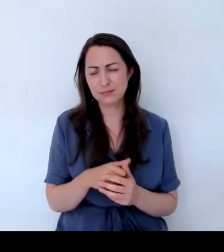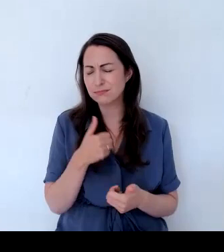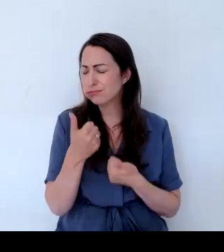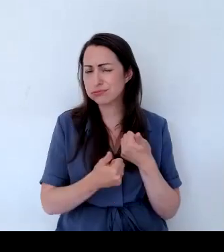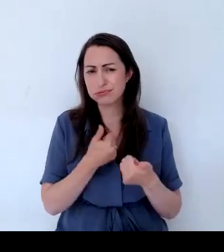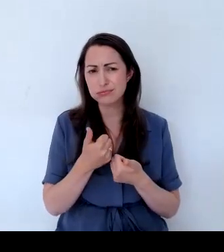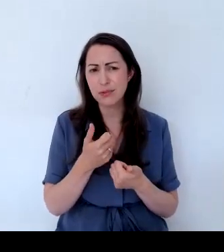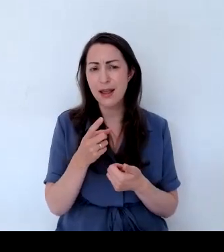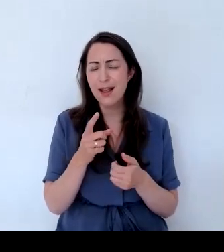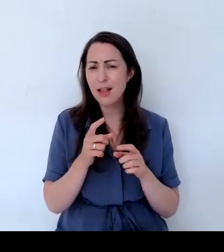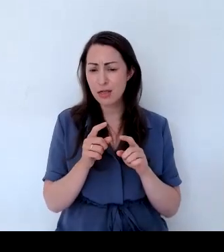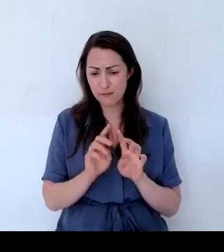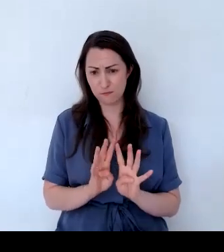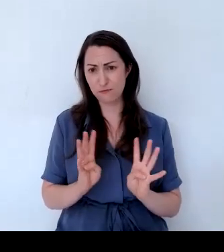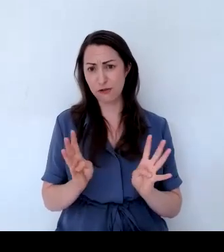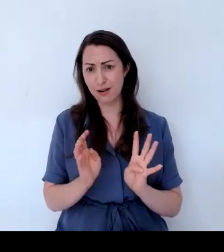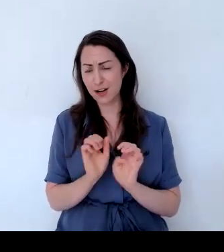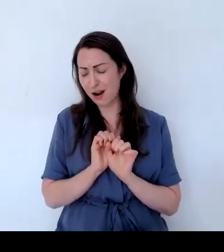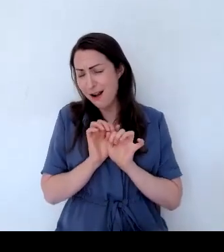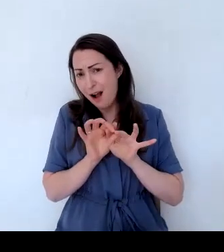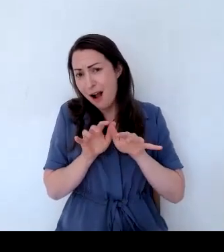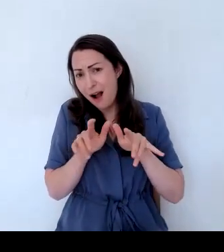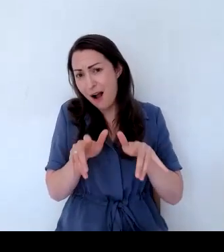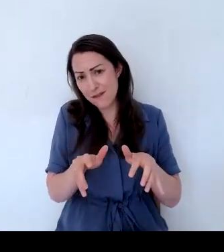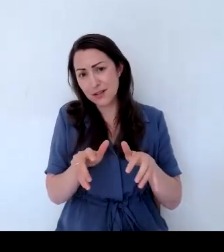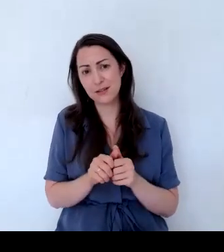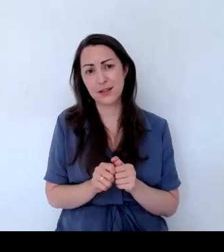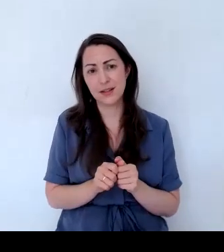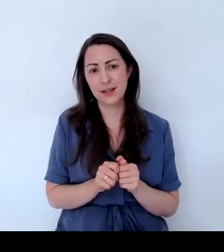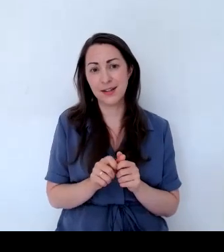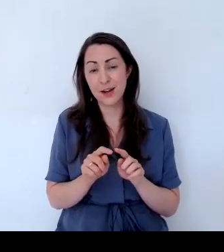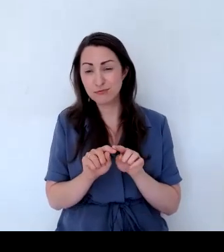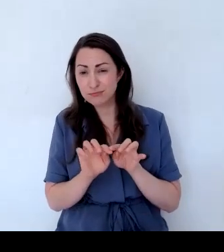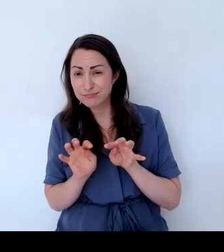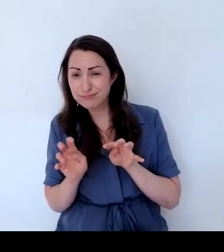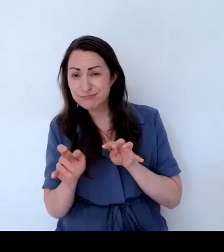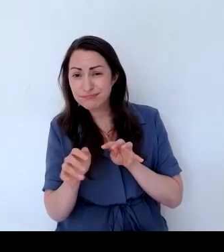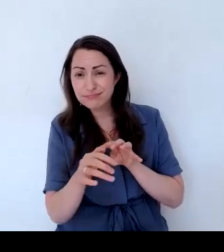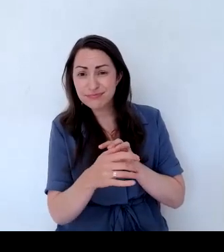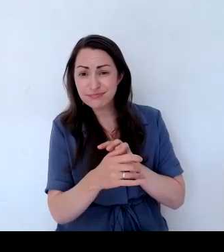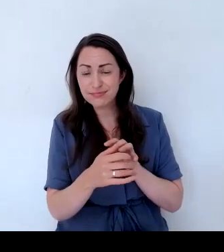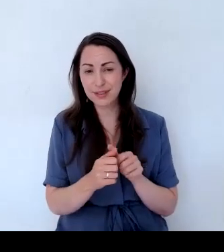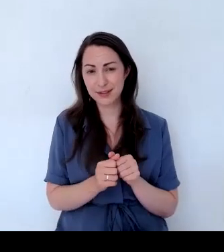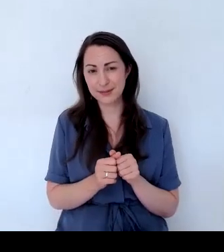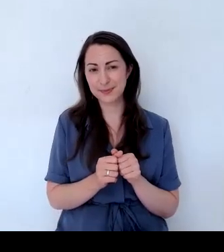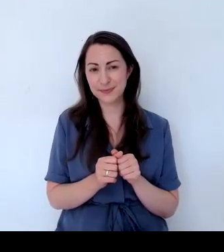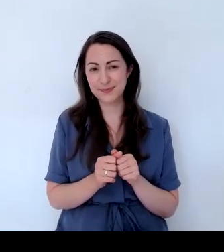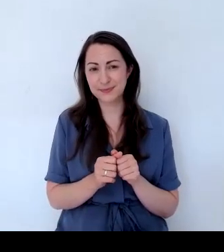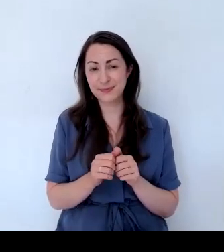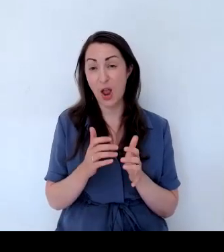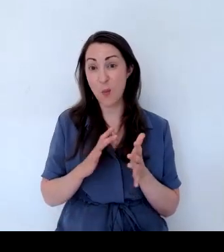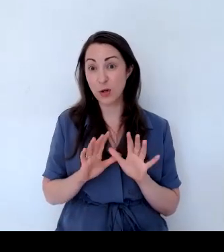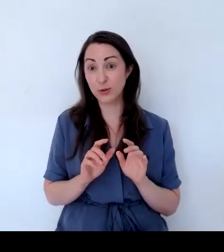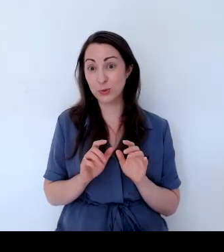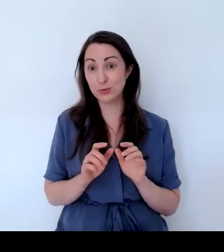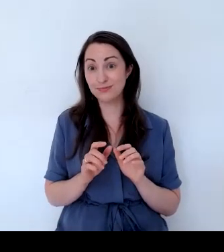covered the front of this container. It's actually gone all the way around the container. And it's wanting to be out of it now, I